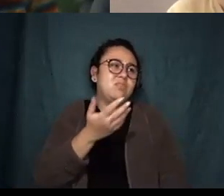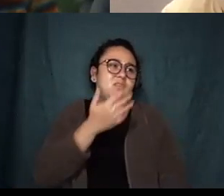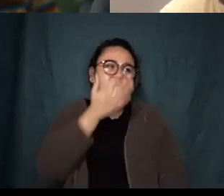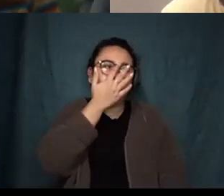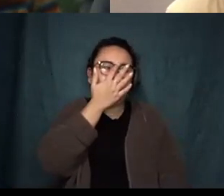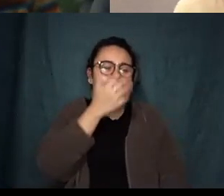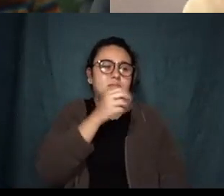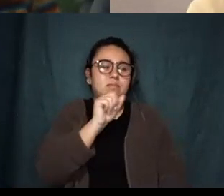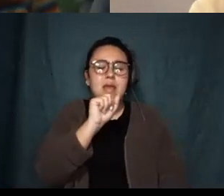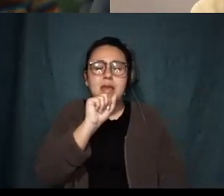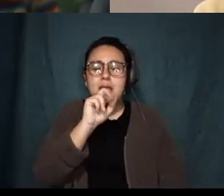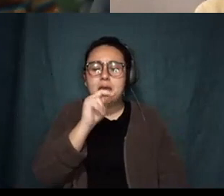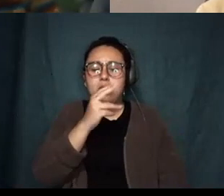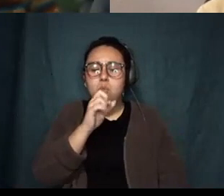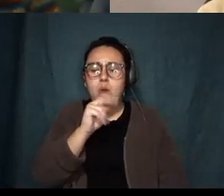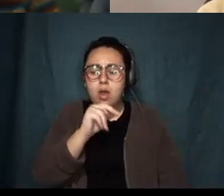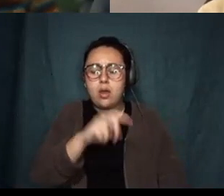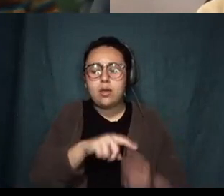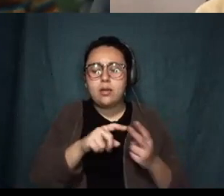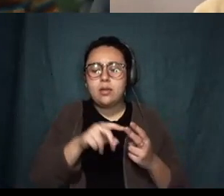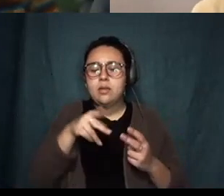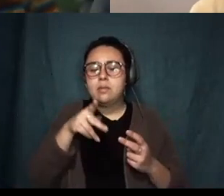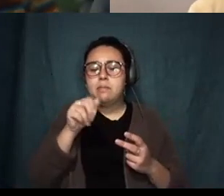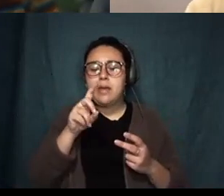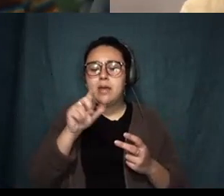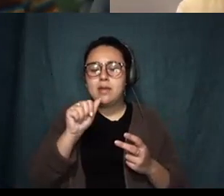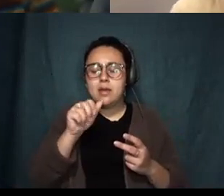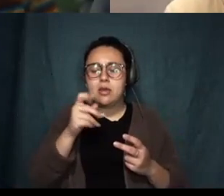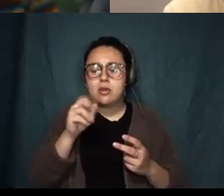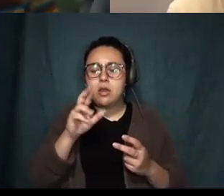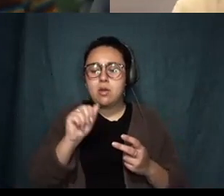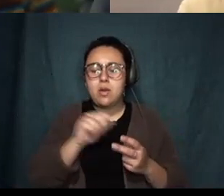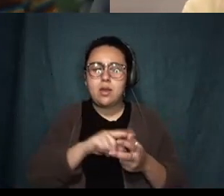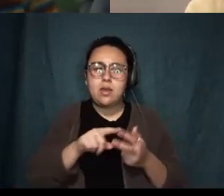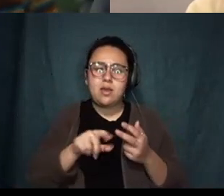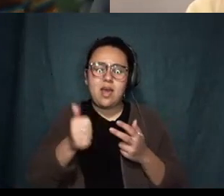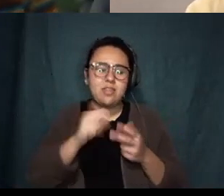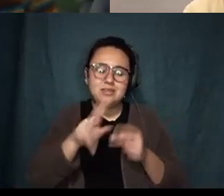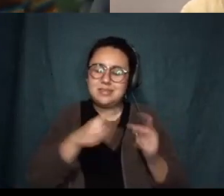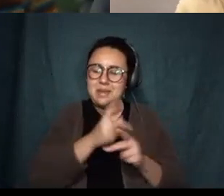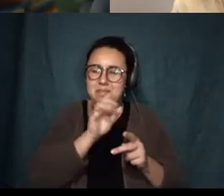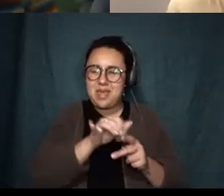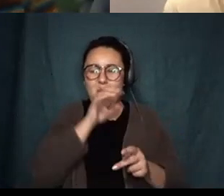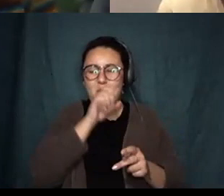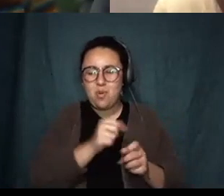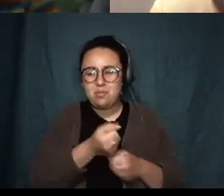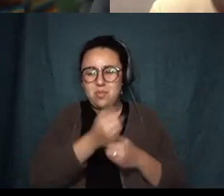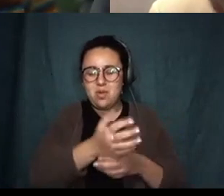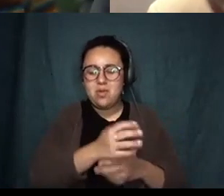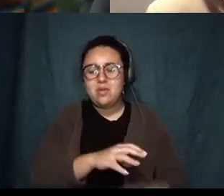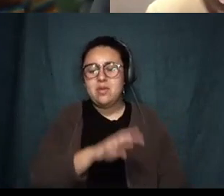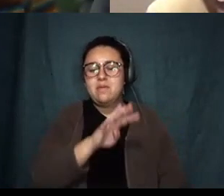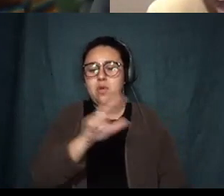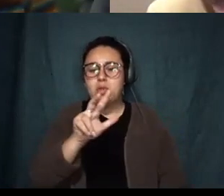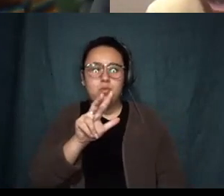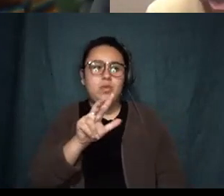and uh you know that sort of stuff but I don't know I don't know that um you know 43 century old poetry is